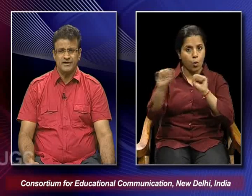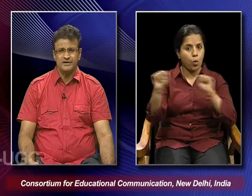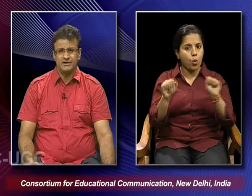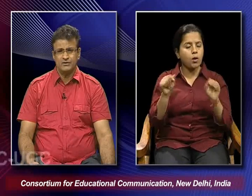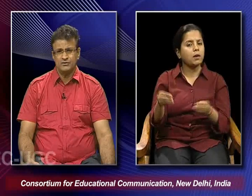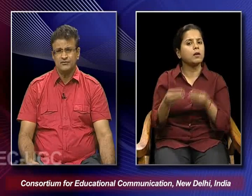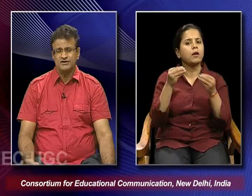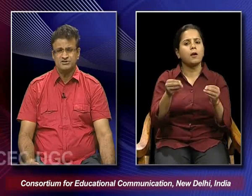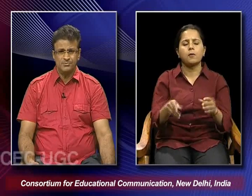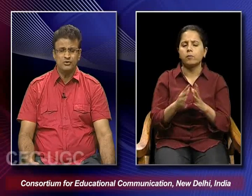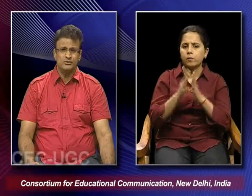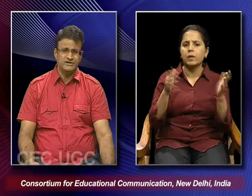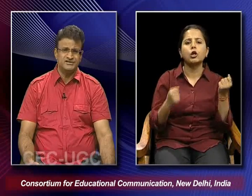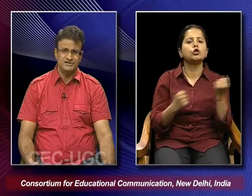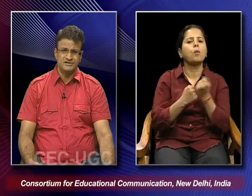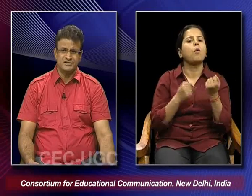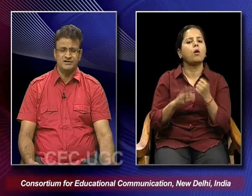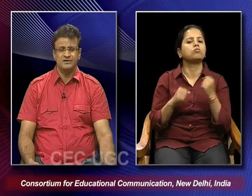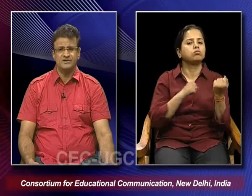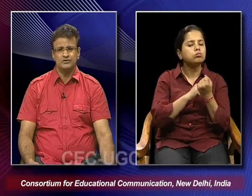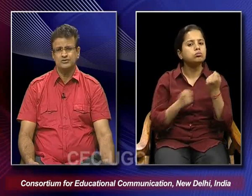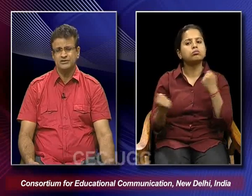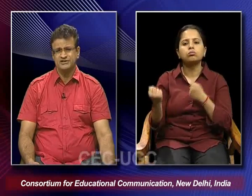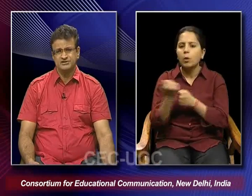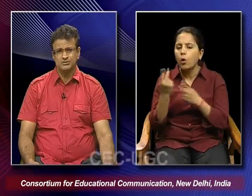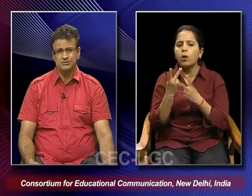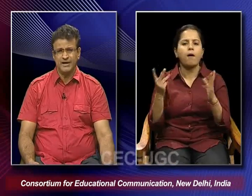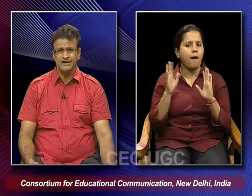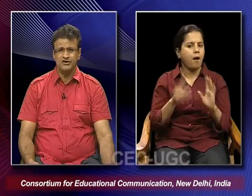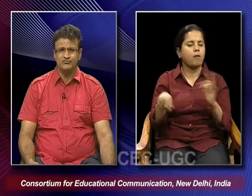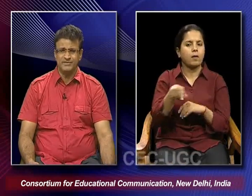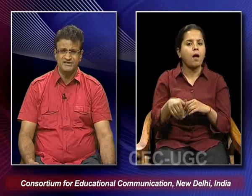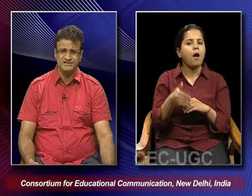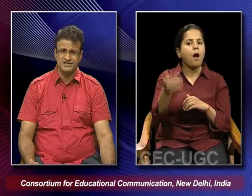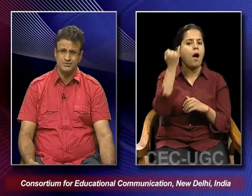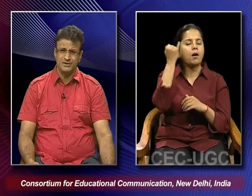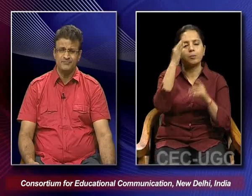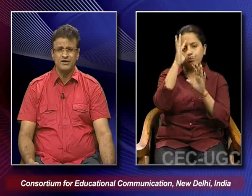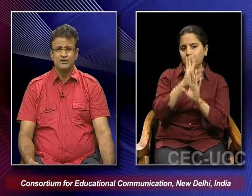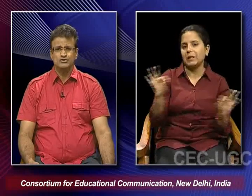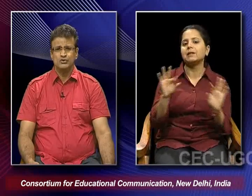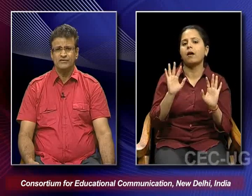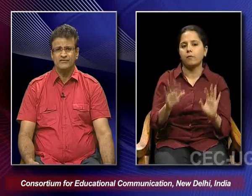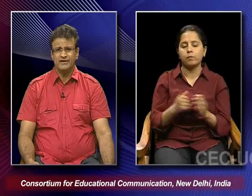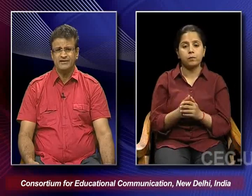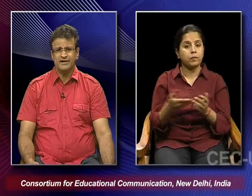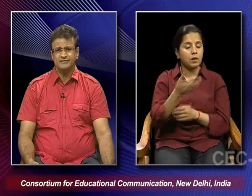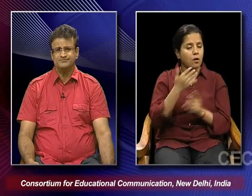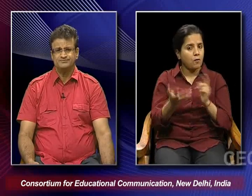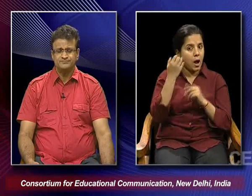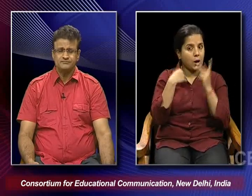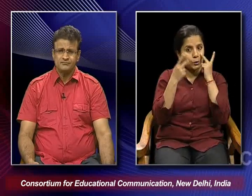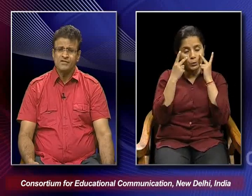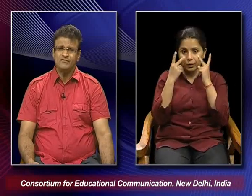provide a lot of support to each other and it also leads to the idea of peace as well. So we find that